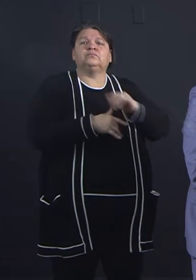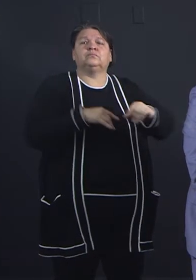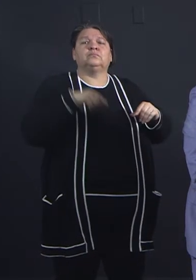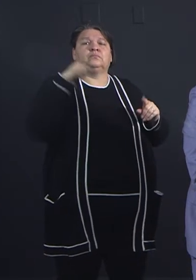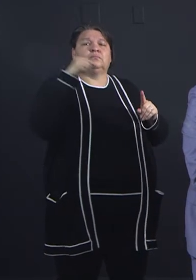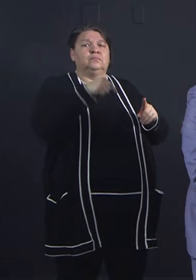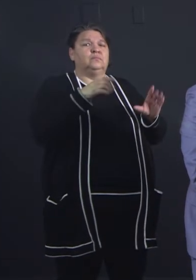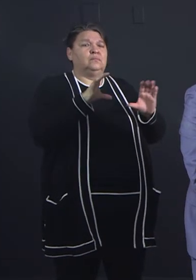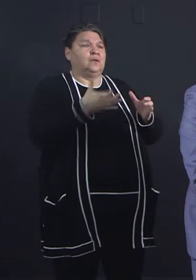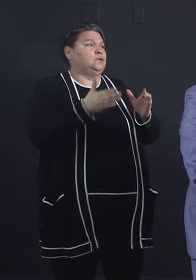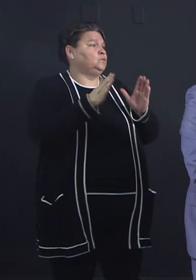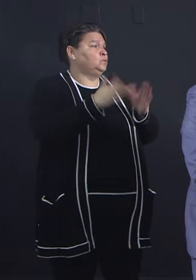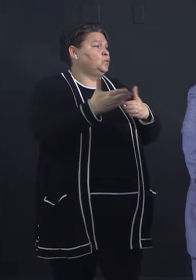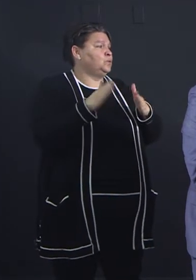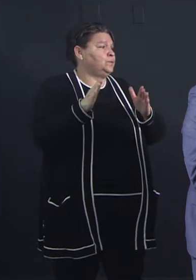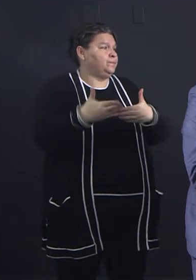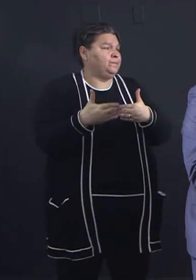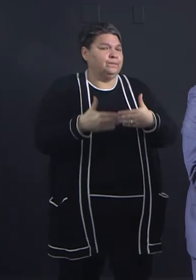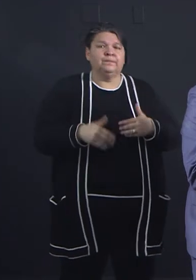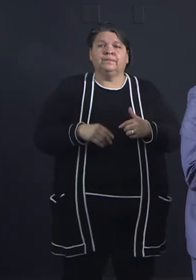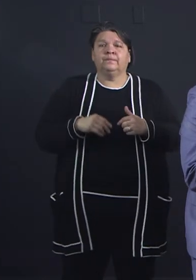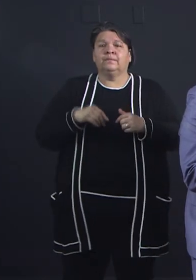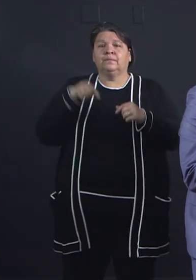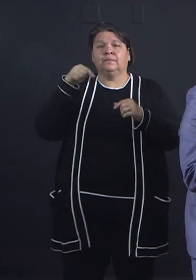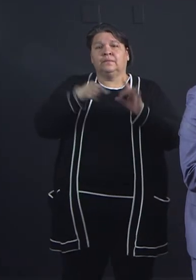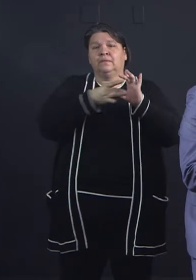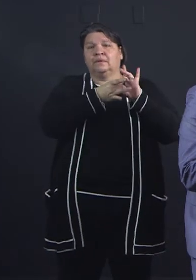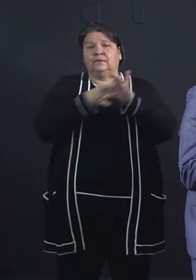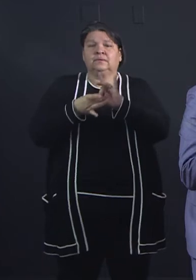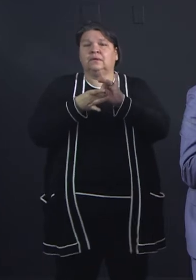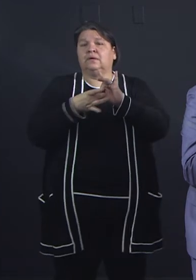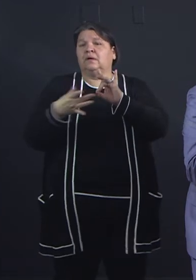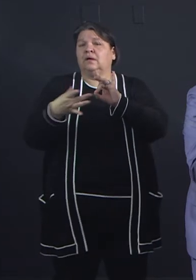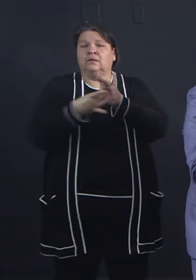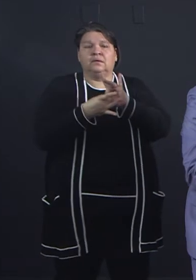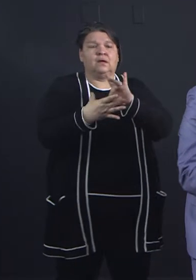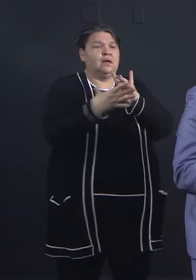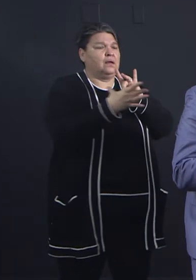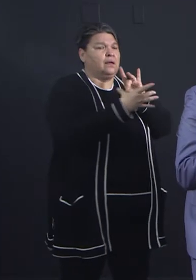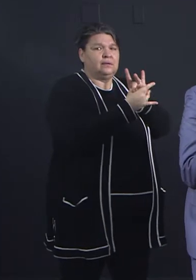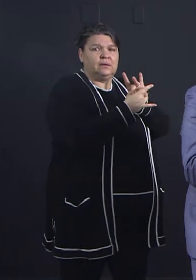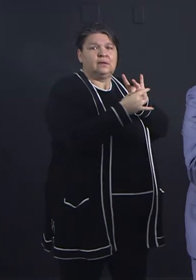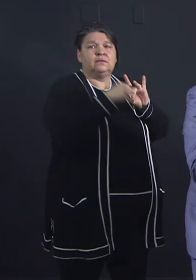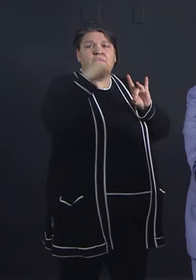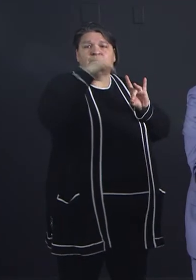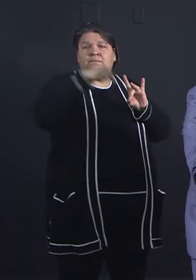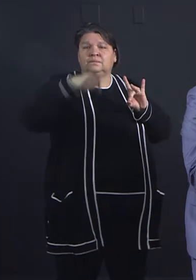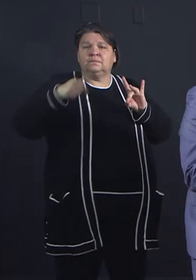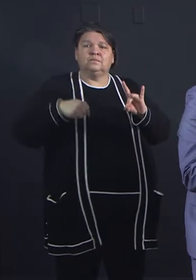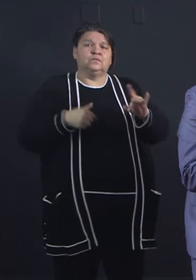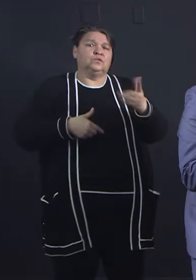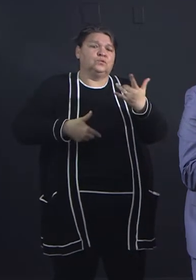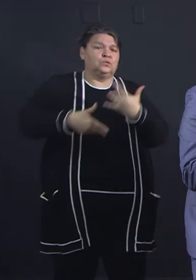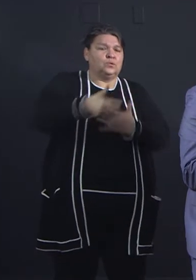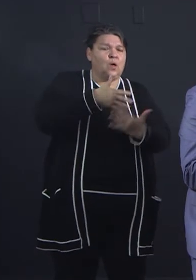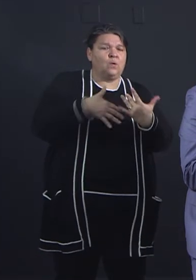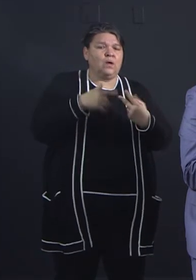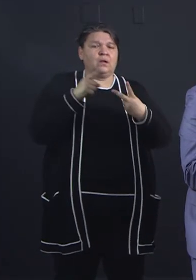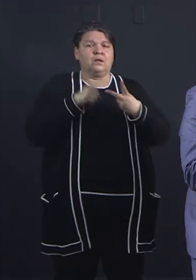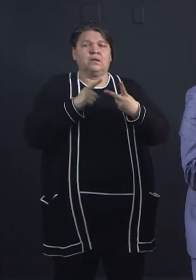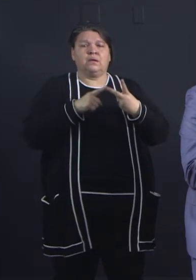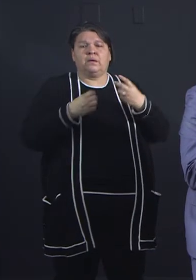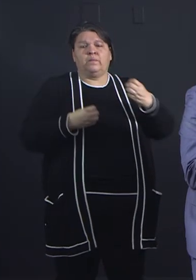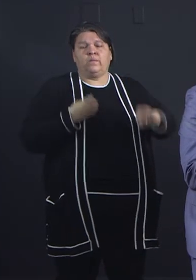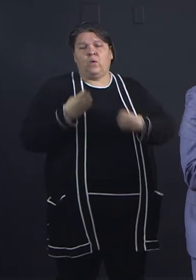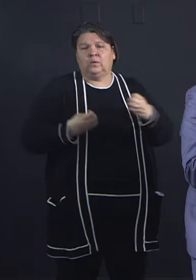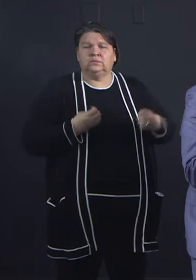connecting with students. They've been connecting with students on the social and emotional perspective as well, though. We asked our